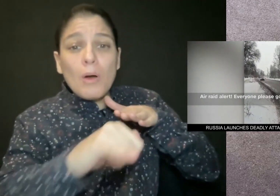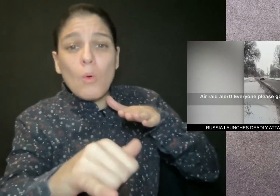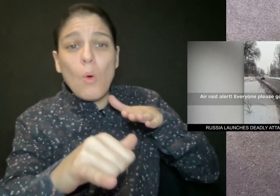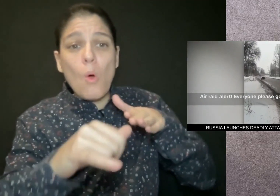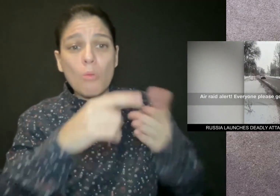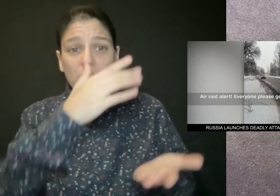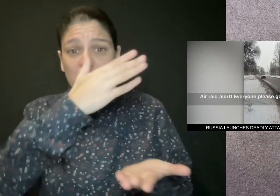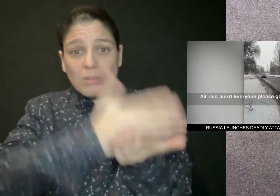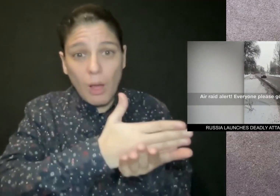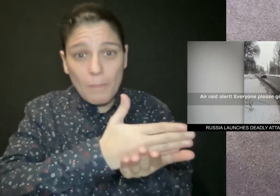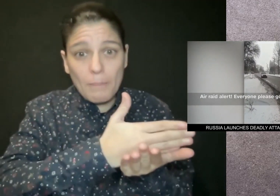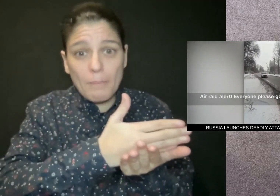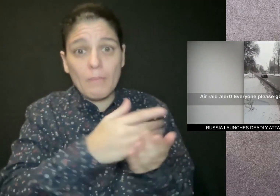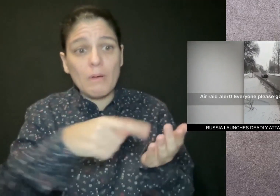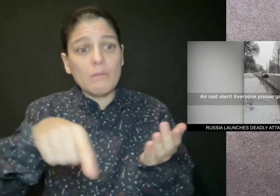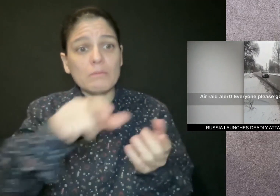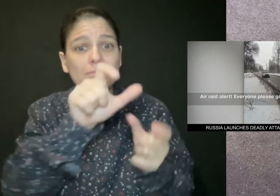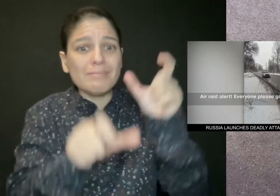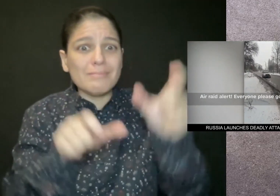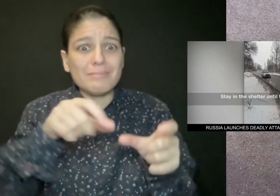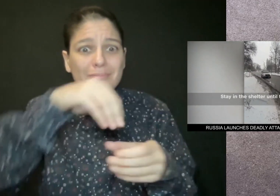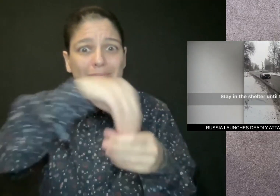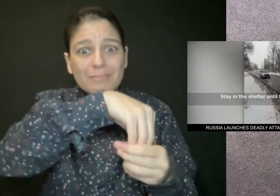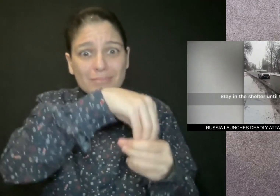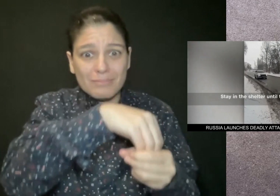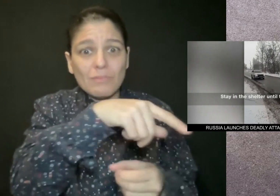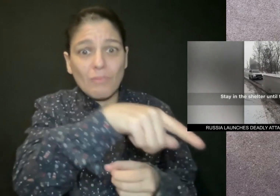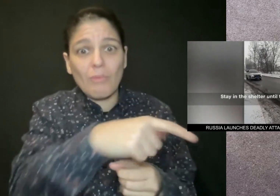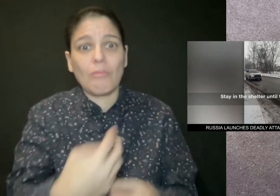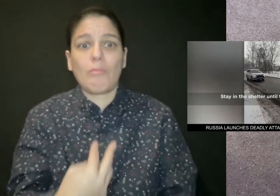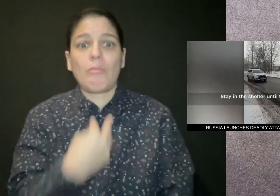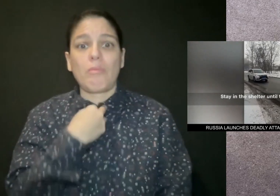stations shut down, leaving passengers stranded.